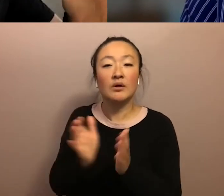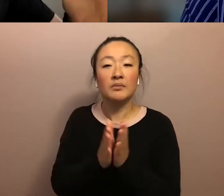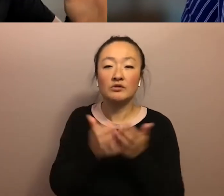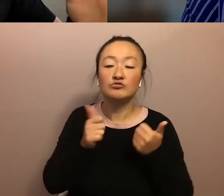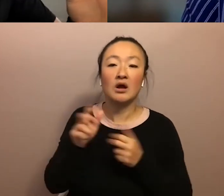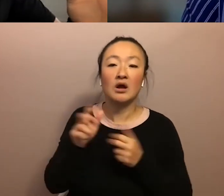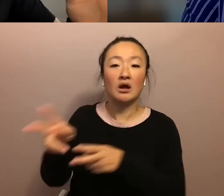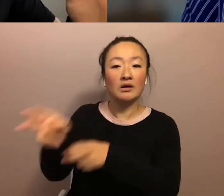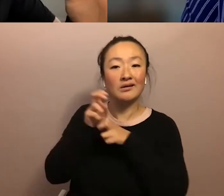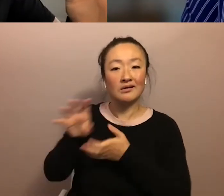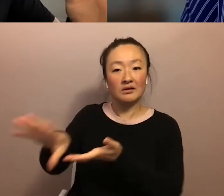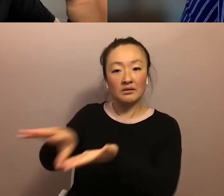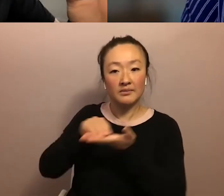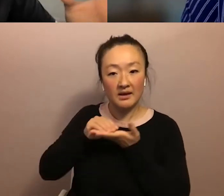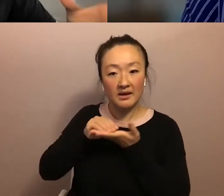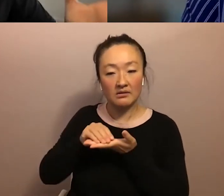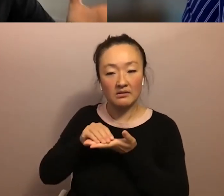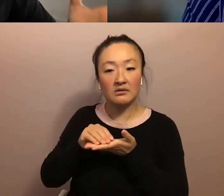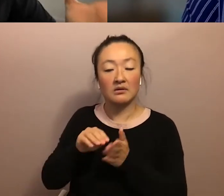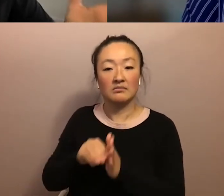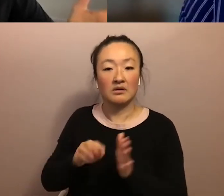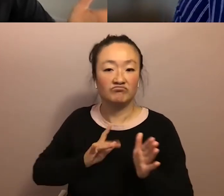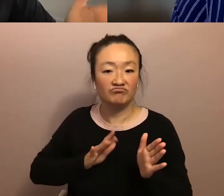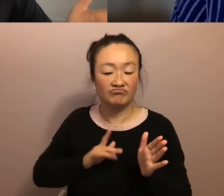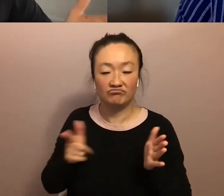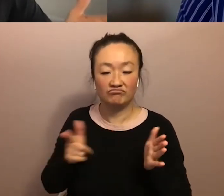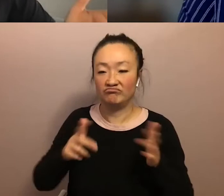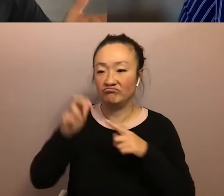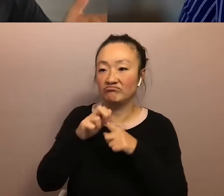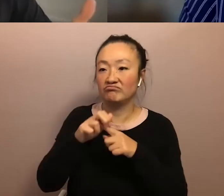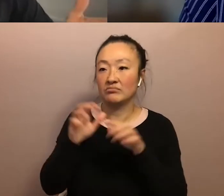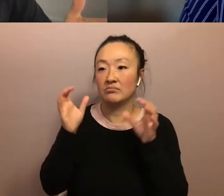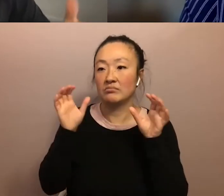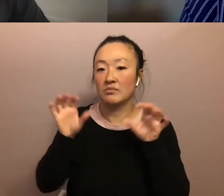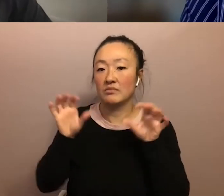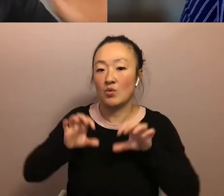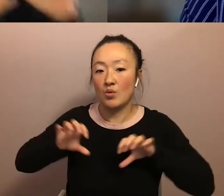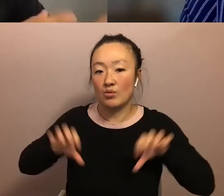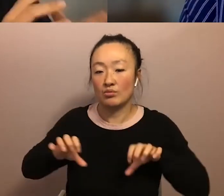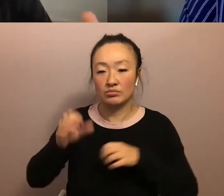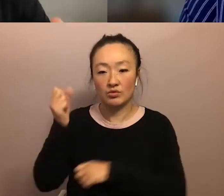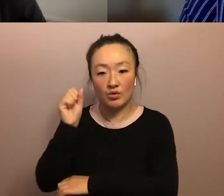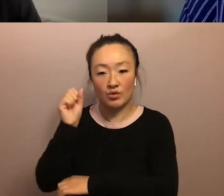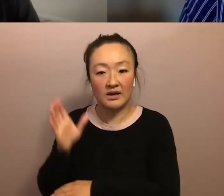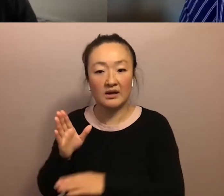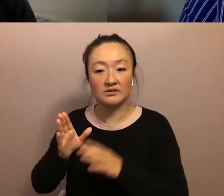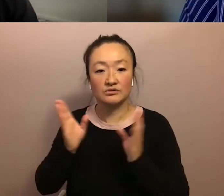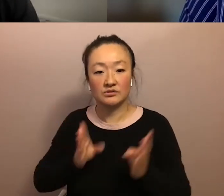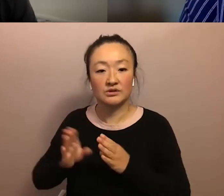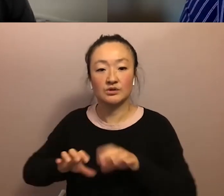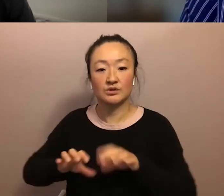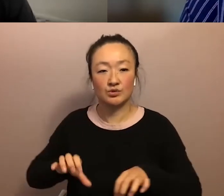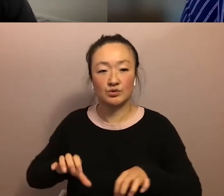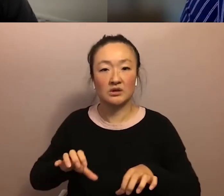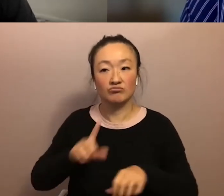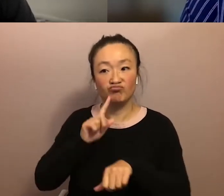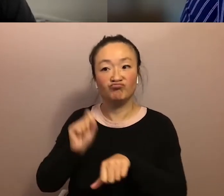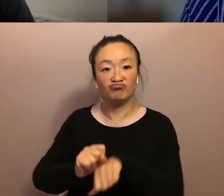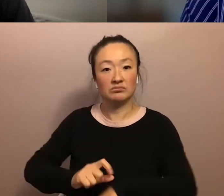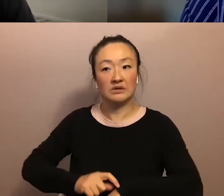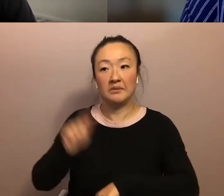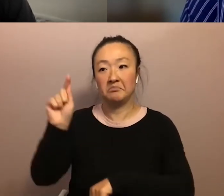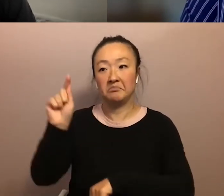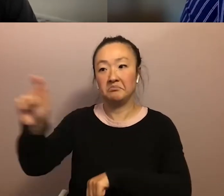what really amazing organizers are doing in real time in real space and like a small way in the text. Because what's made